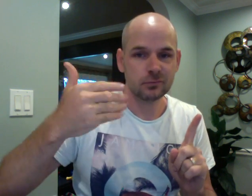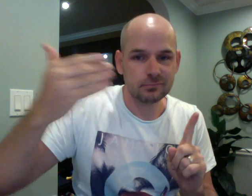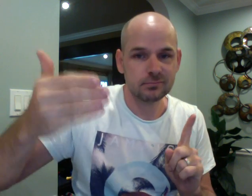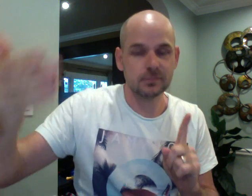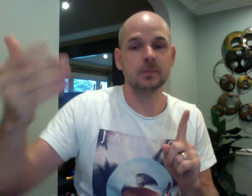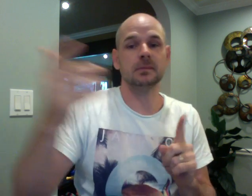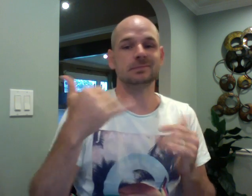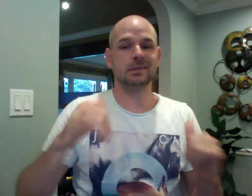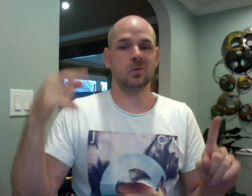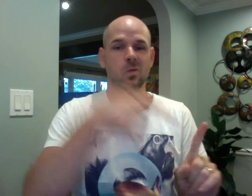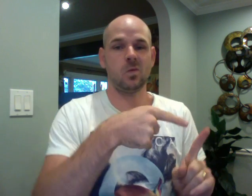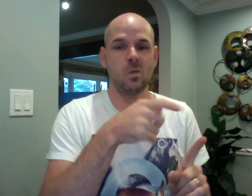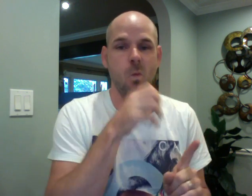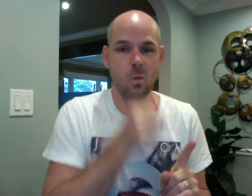Bye. Don't pop it. Don't